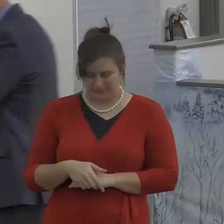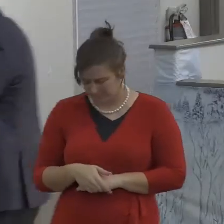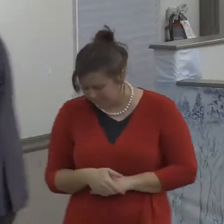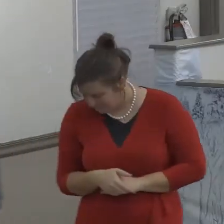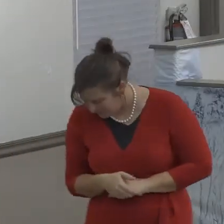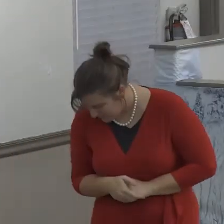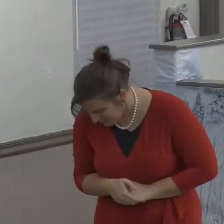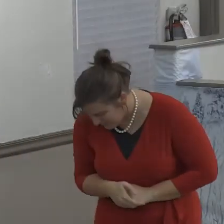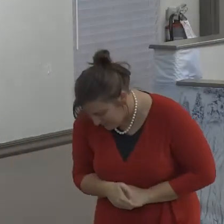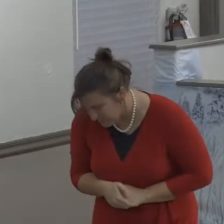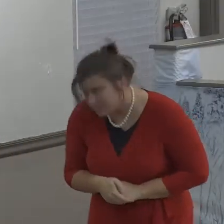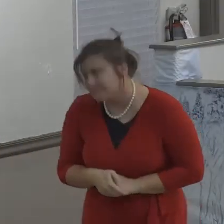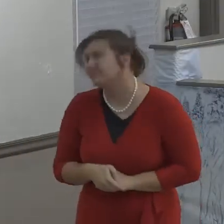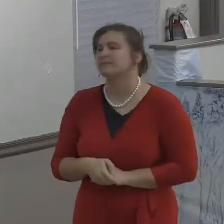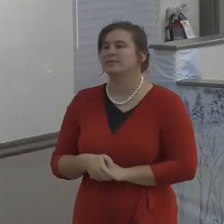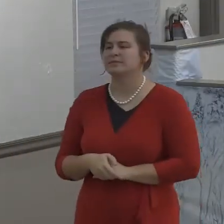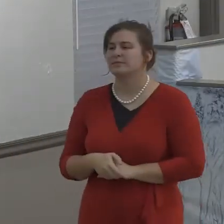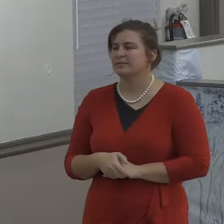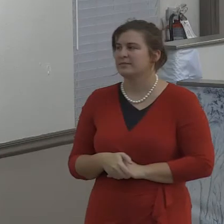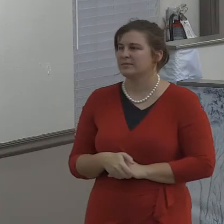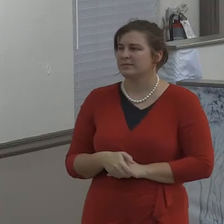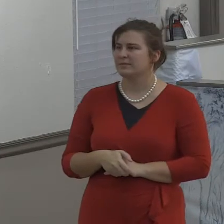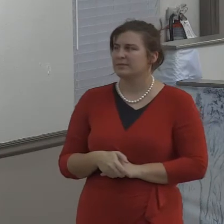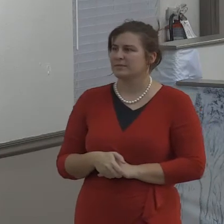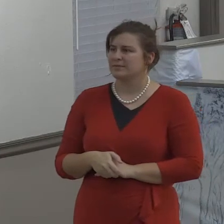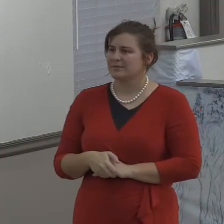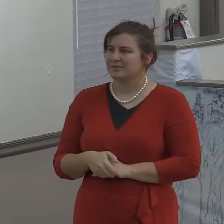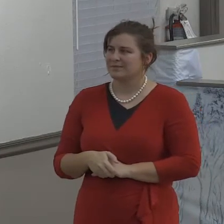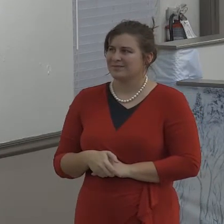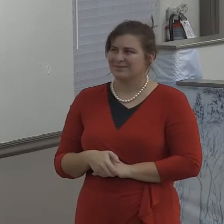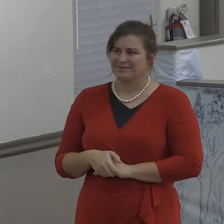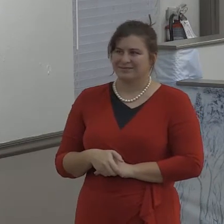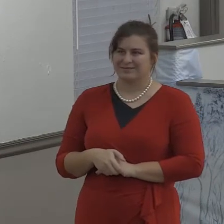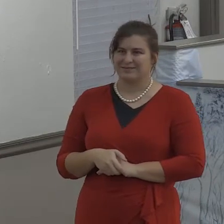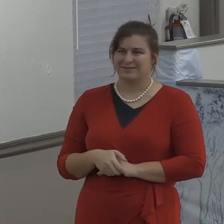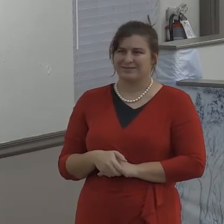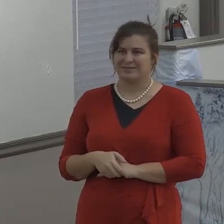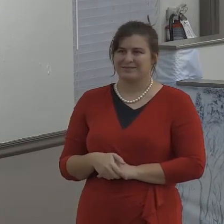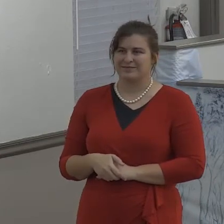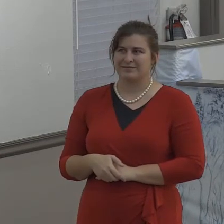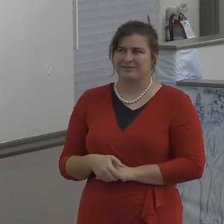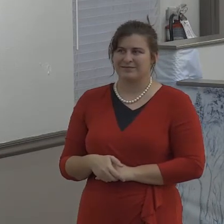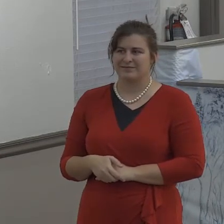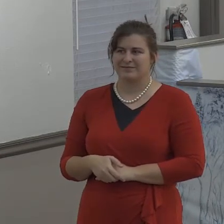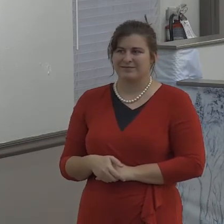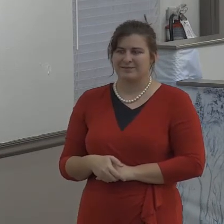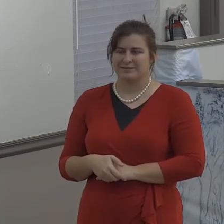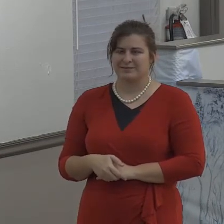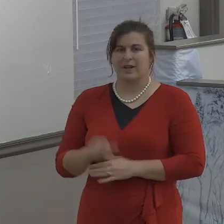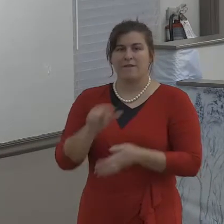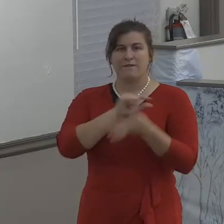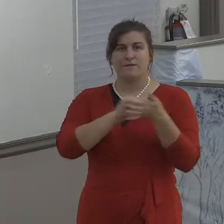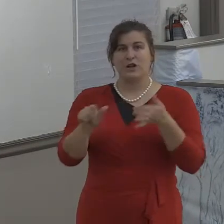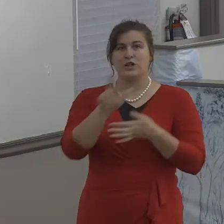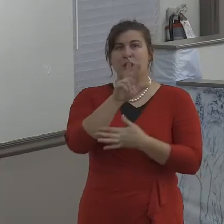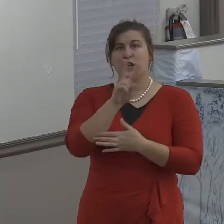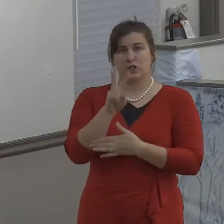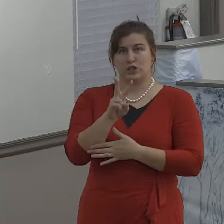the Bible says in Ephesians 4.32, and be ye kind one to another,